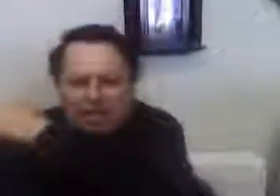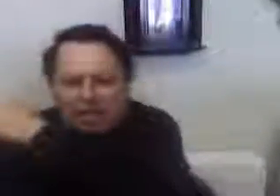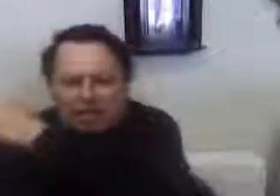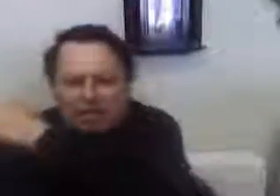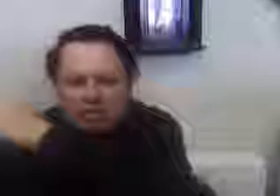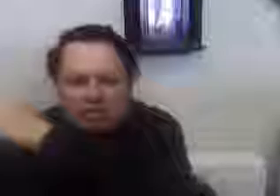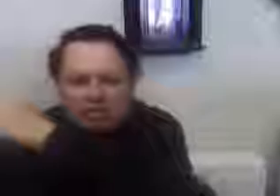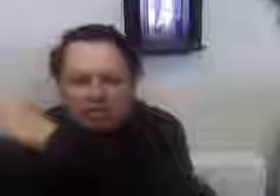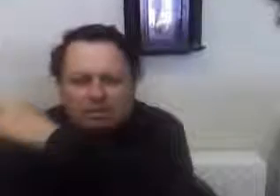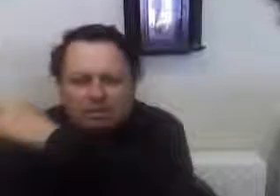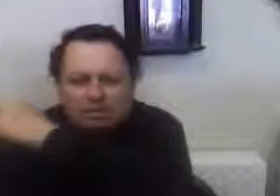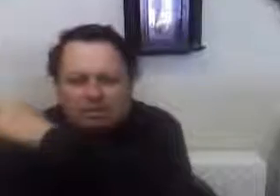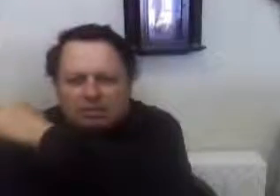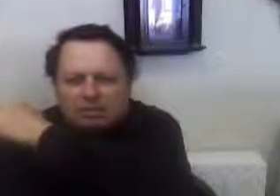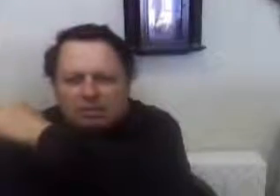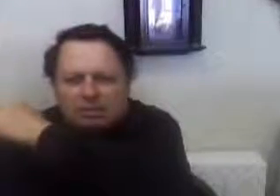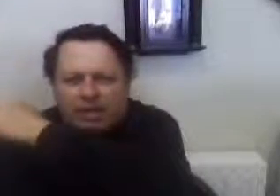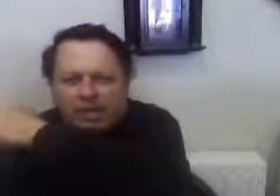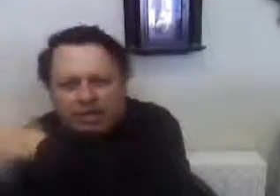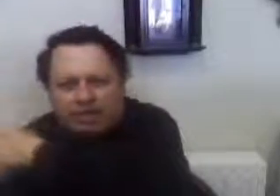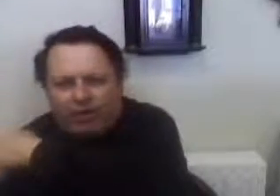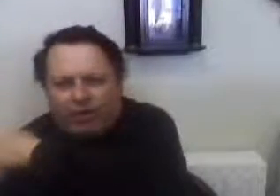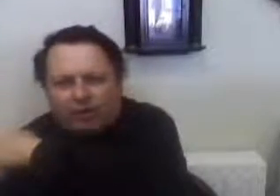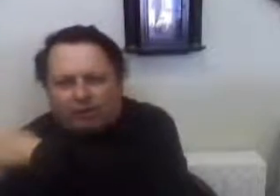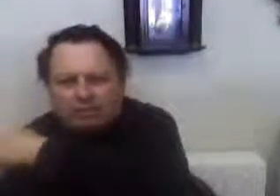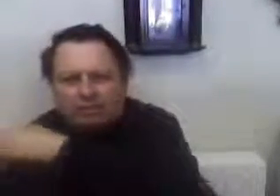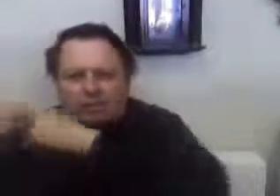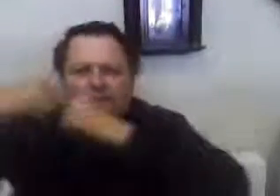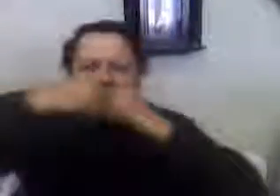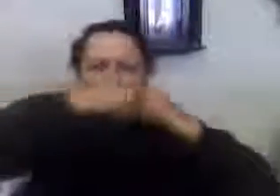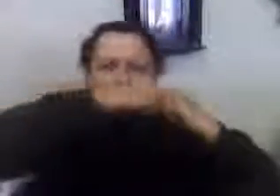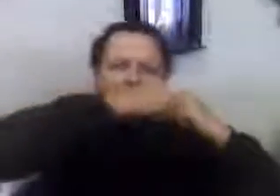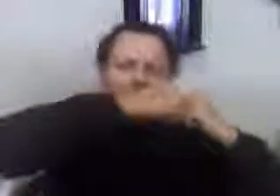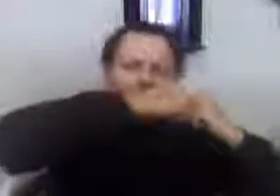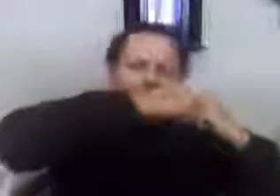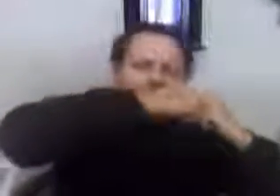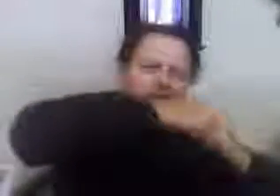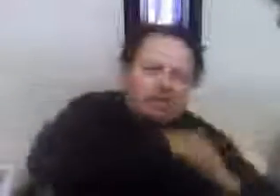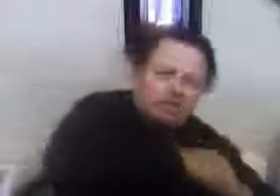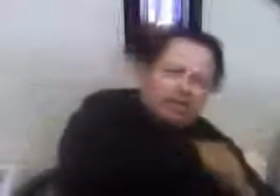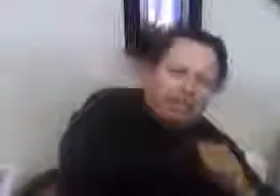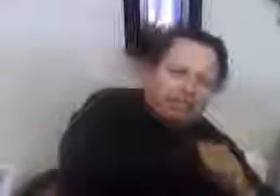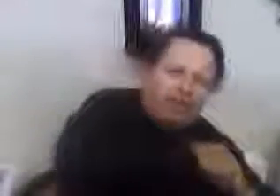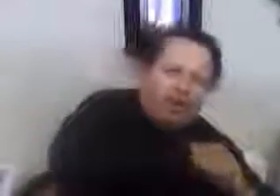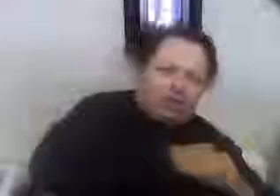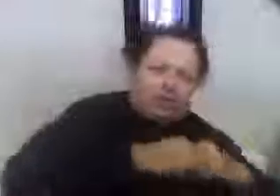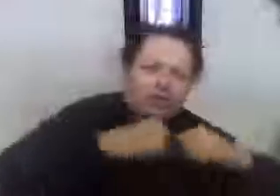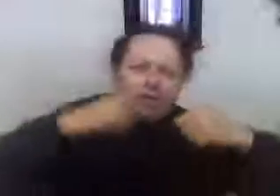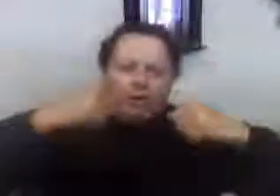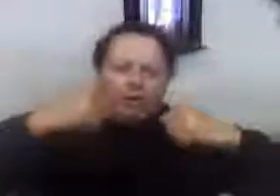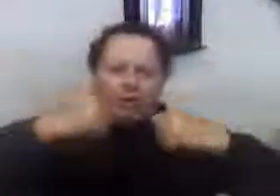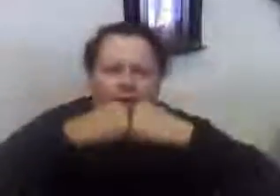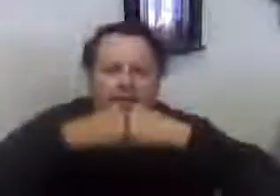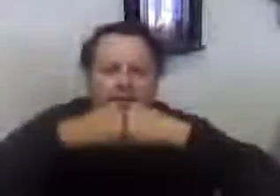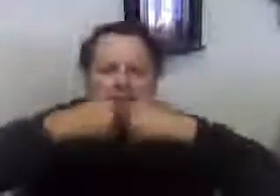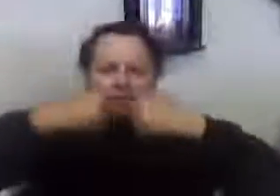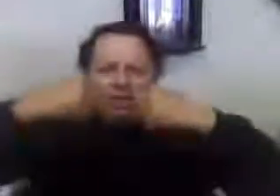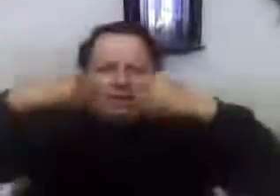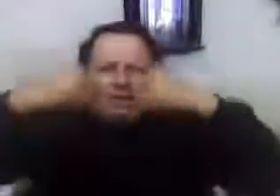here, it is falling. When it's over here, it's falling. One namely in